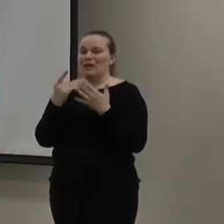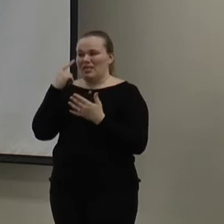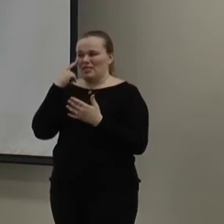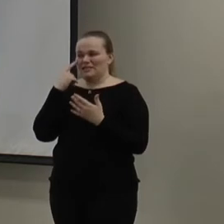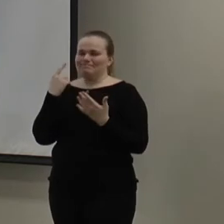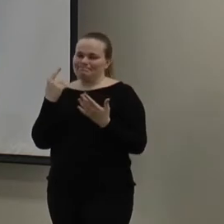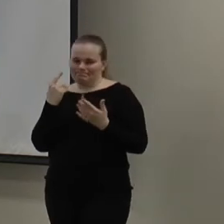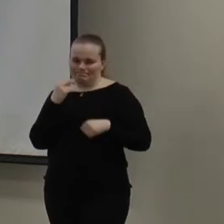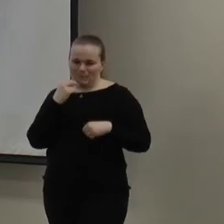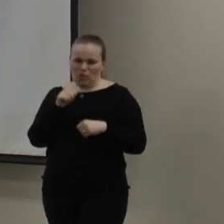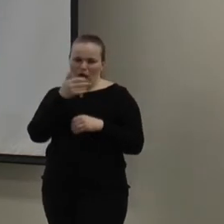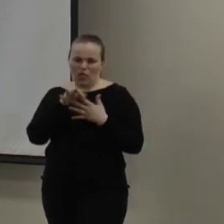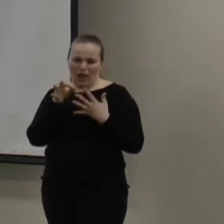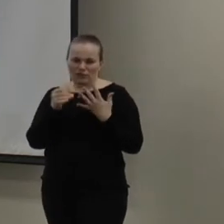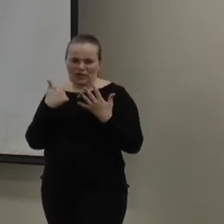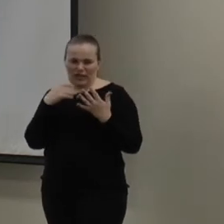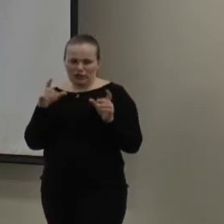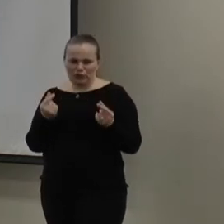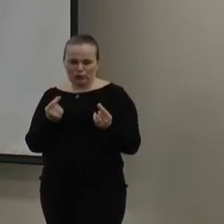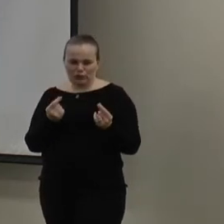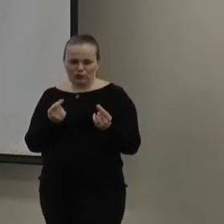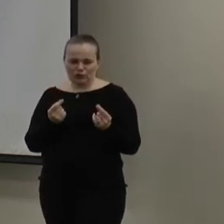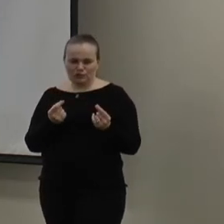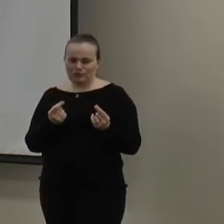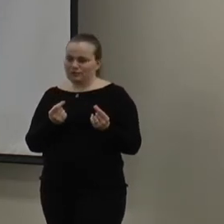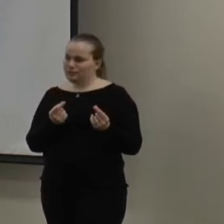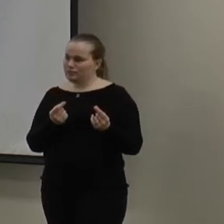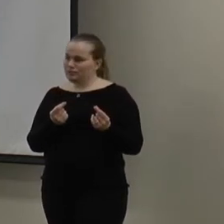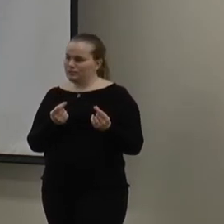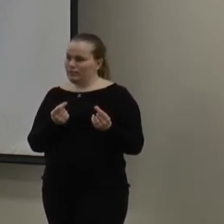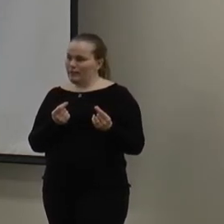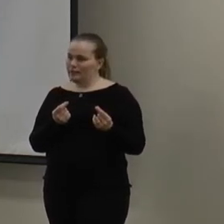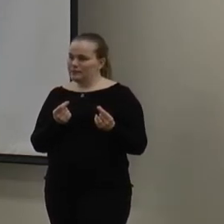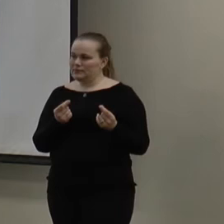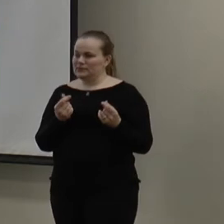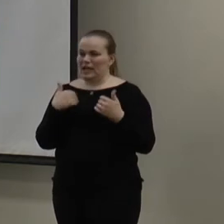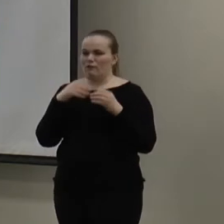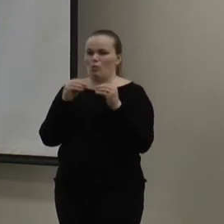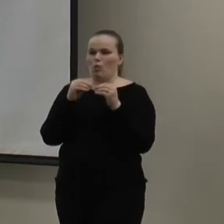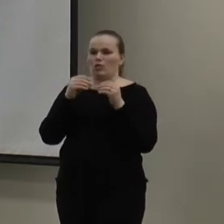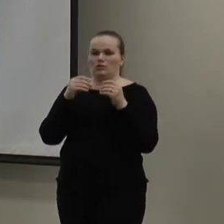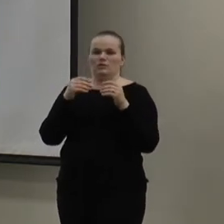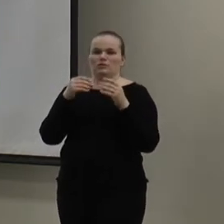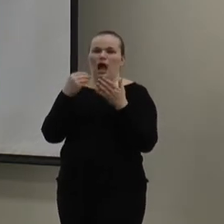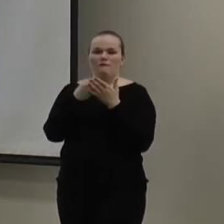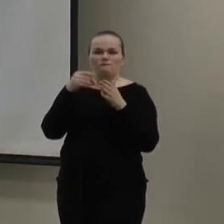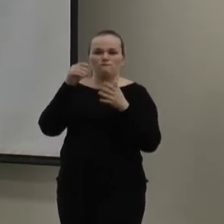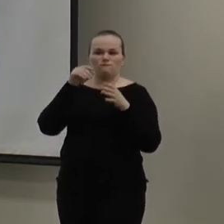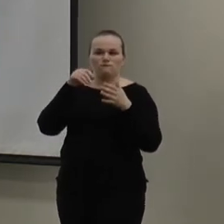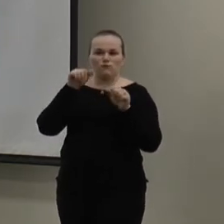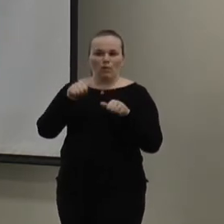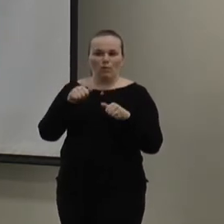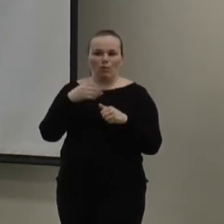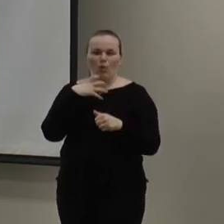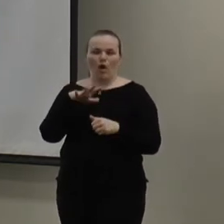think about, well, what are some other options that I can pursue to have a little bit more affordable hot water and safe some energy.